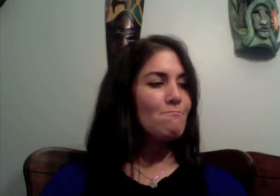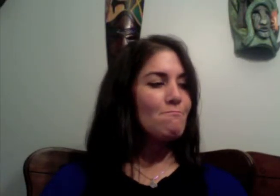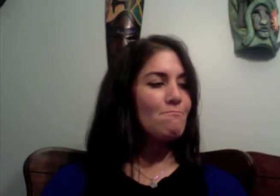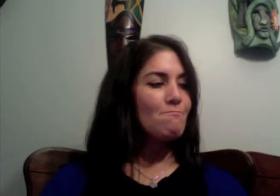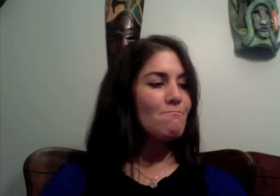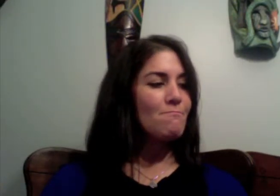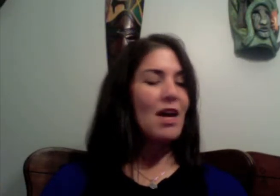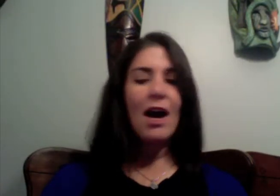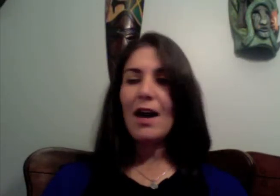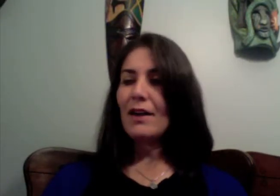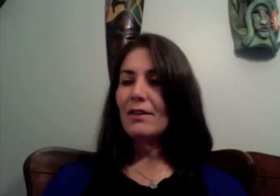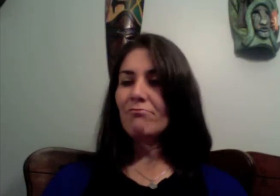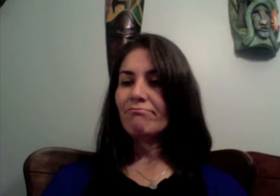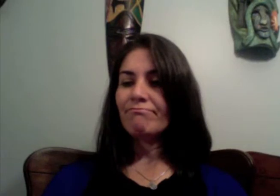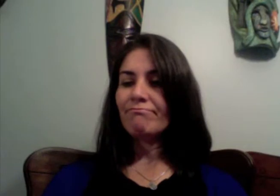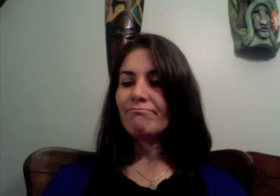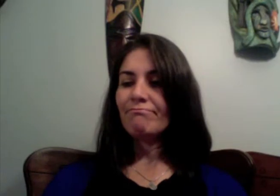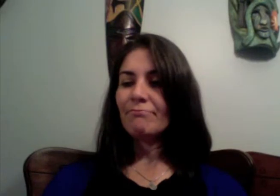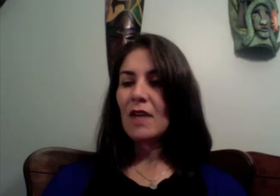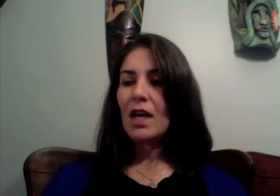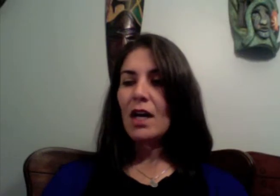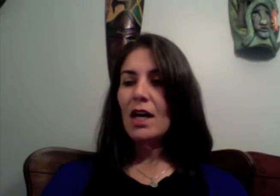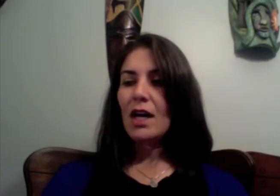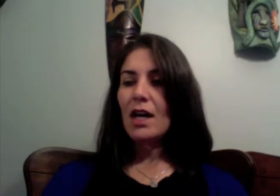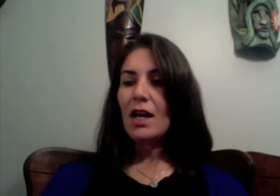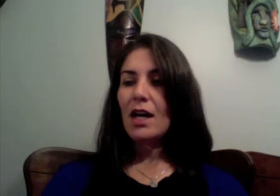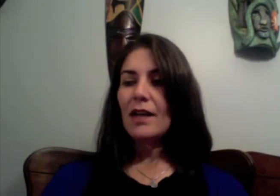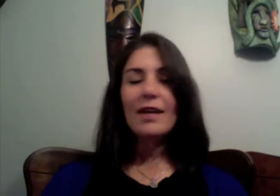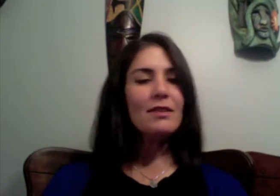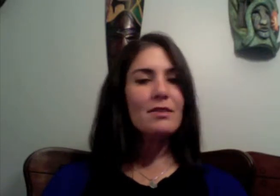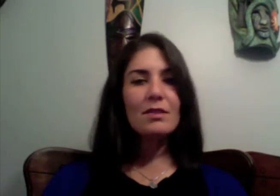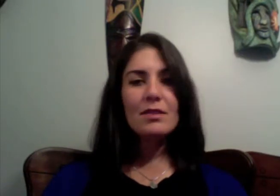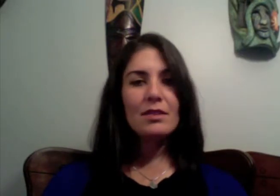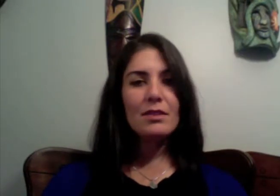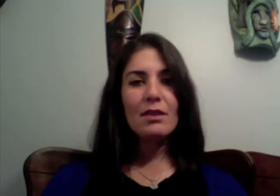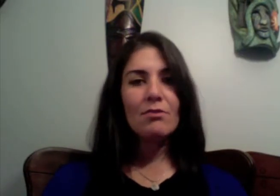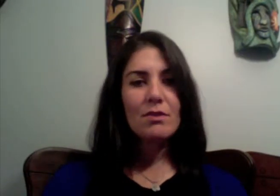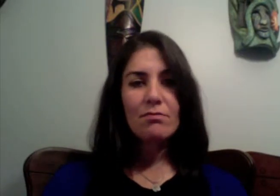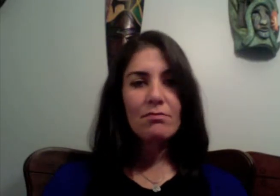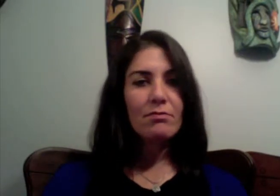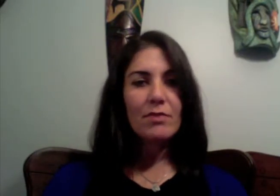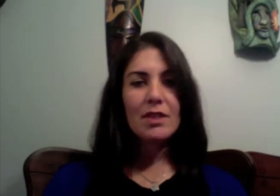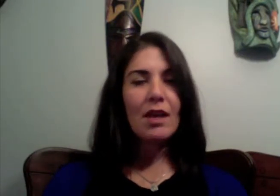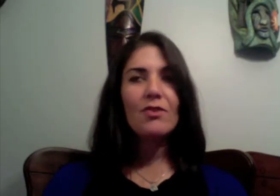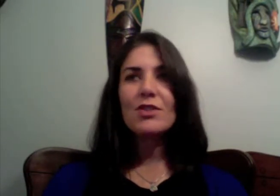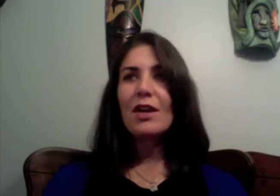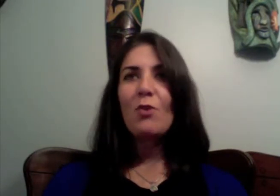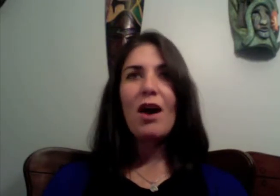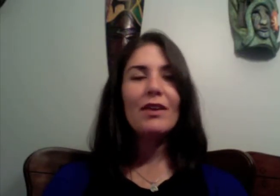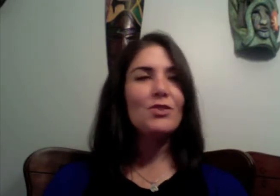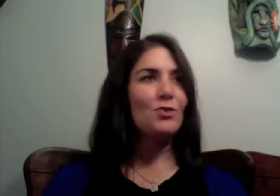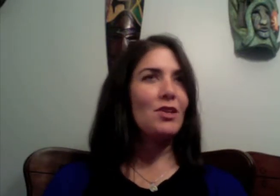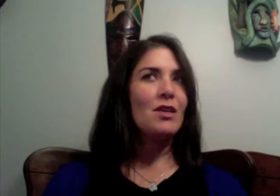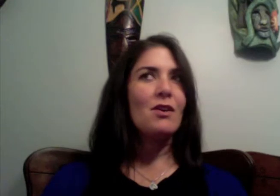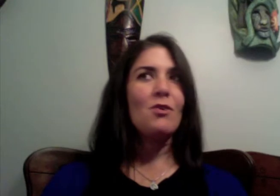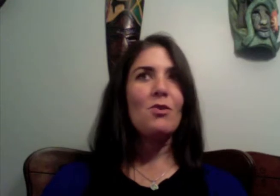yeah I I guess it's you know the television I watch or or